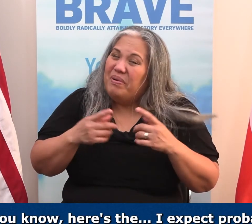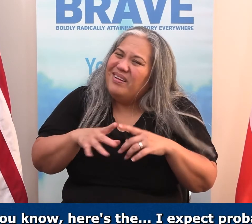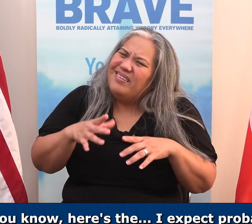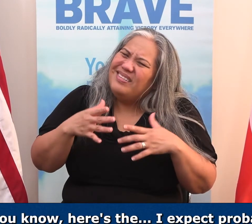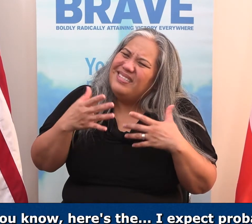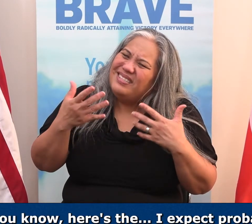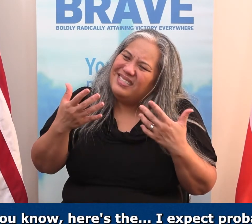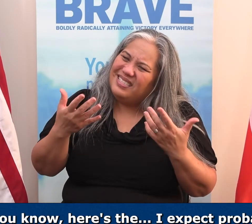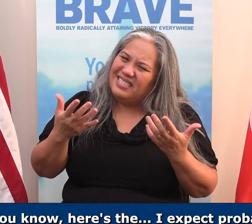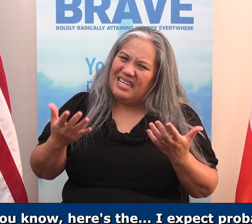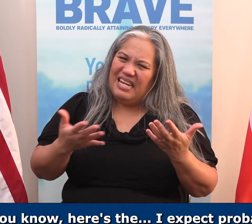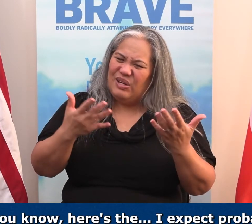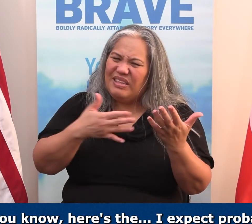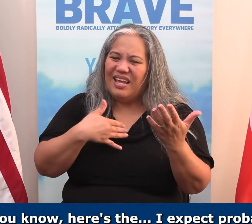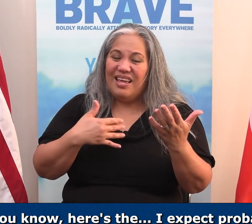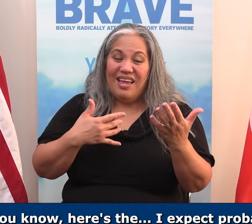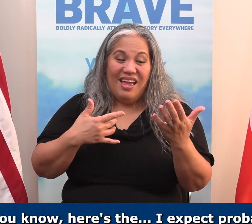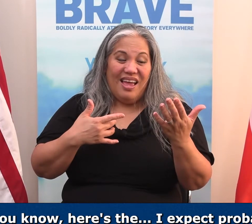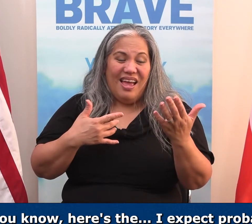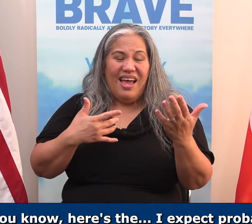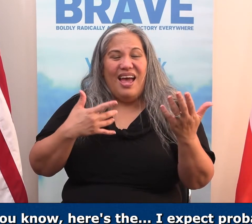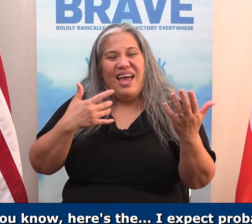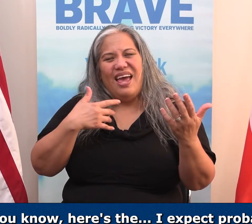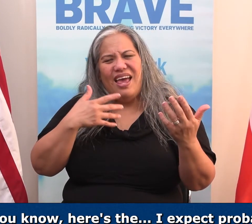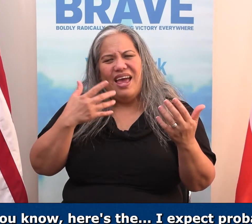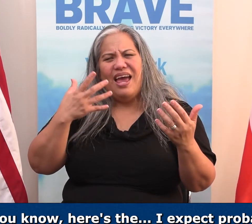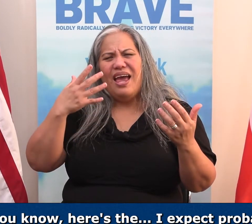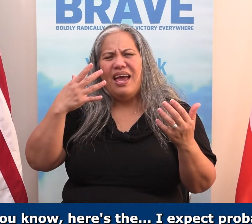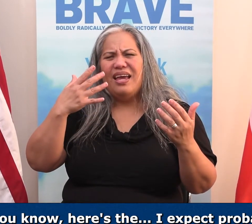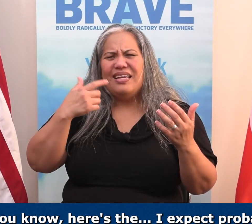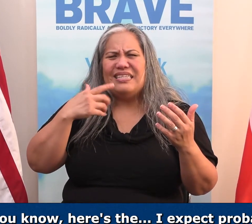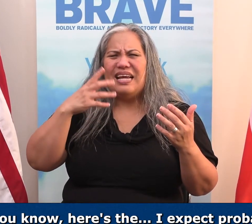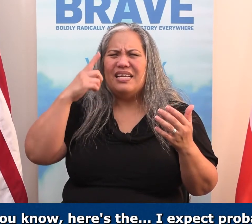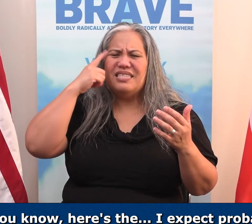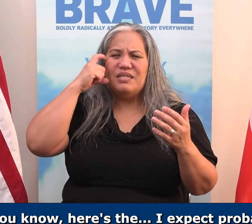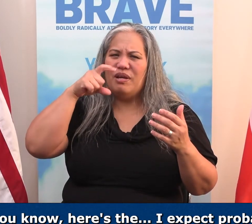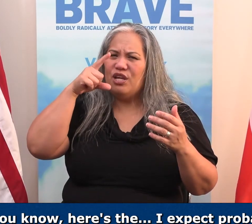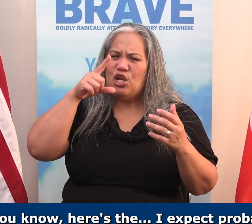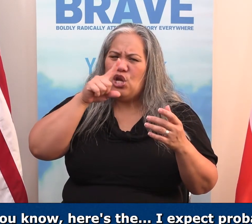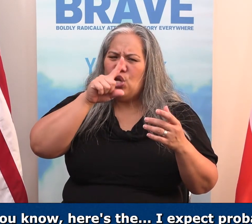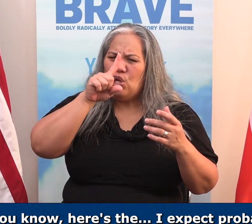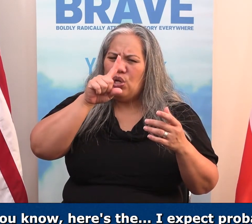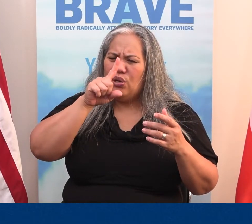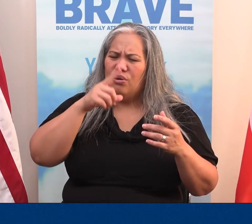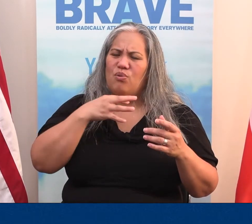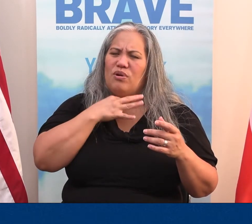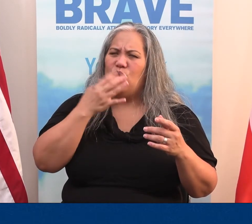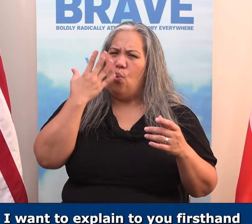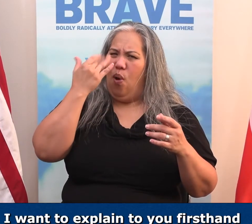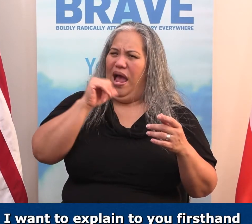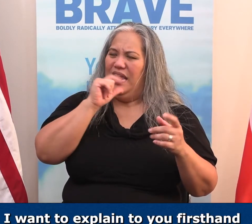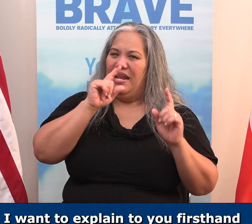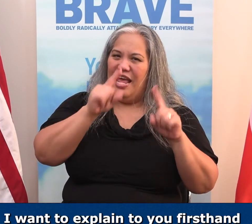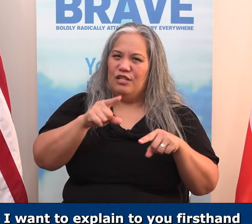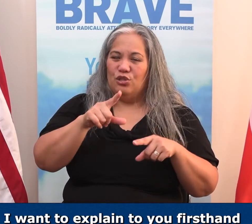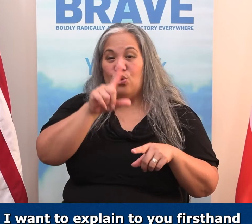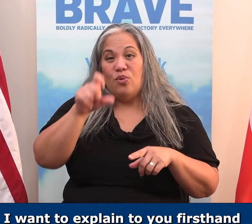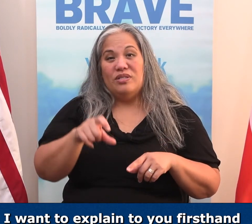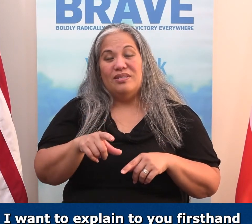So, you know, here's, here's the thing. I expect probably you're asking why I didn't answer the questions. Now, I want to explain to you firsthand,